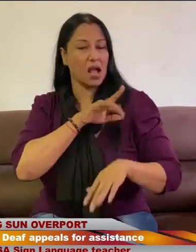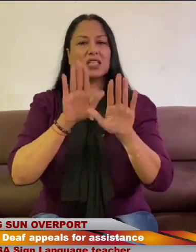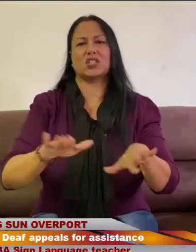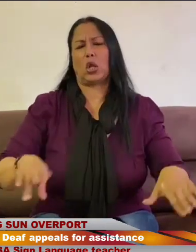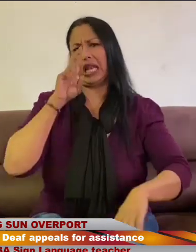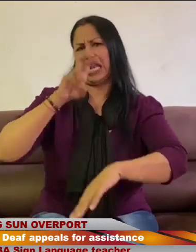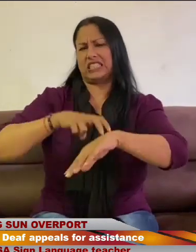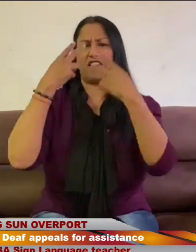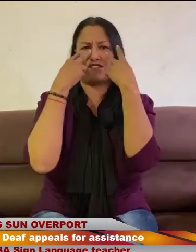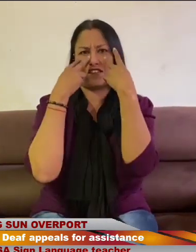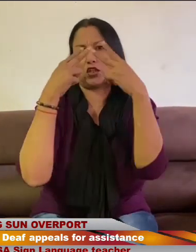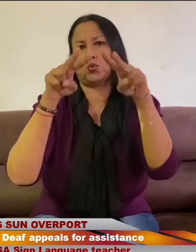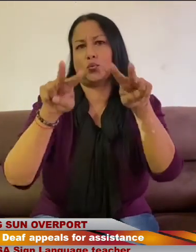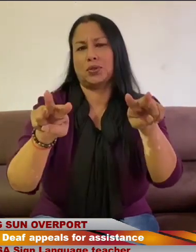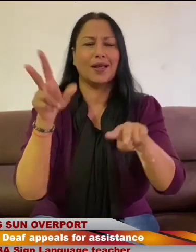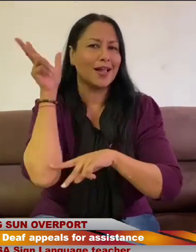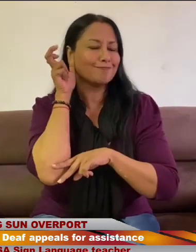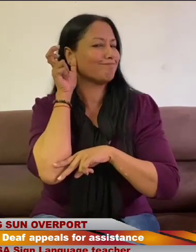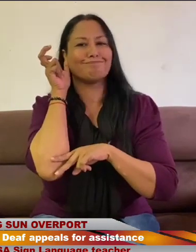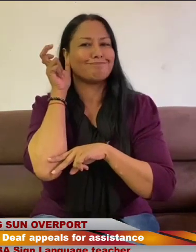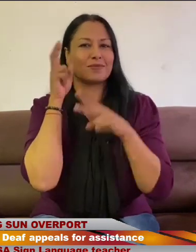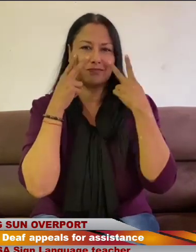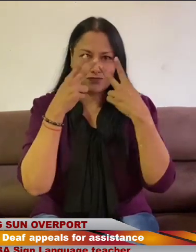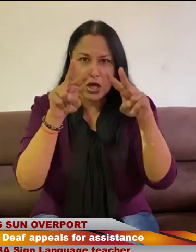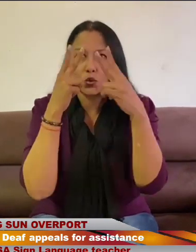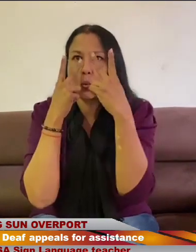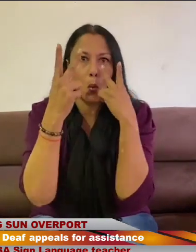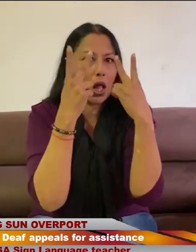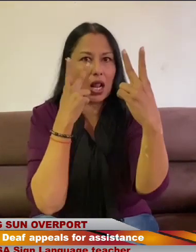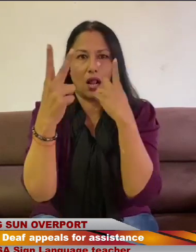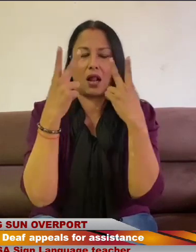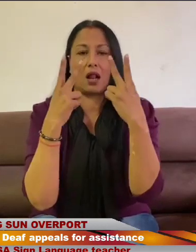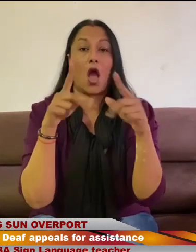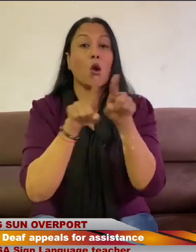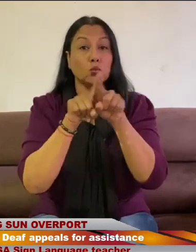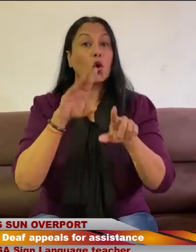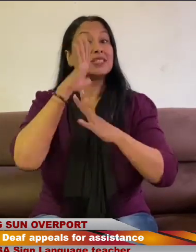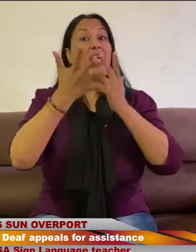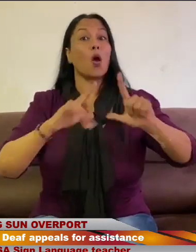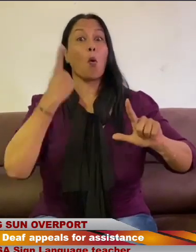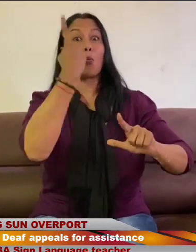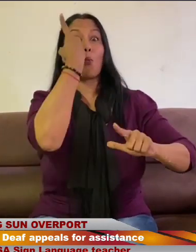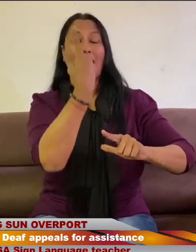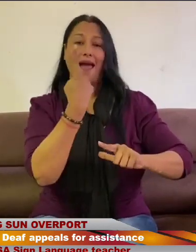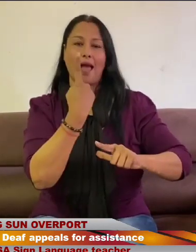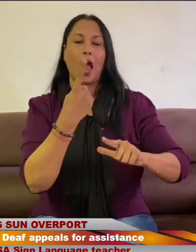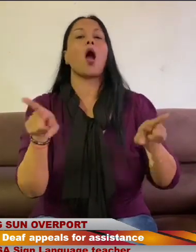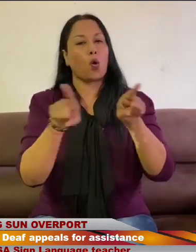a long list of things we need because learners cannot hear, so they depend on visual aids. And the subject